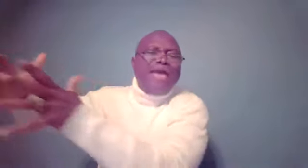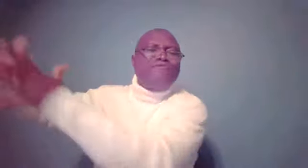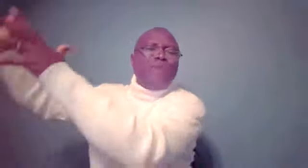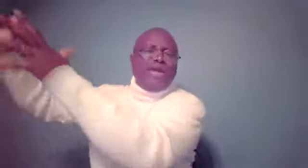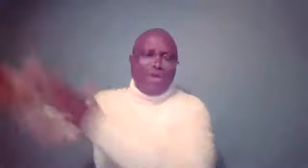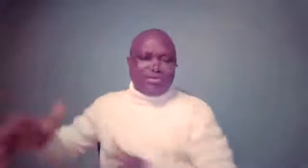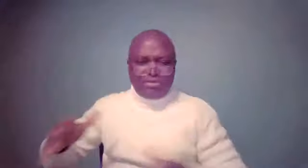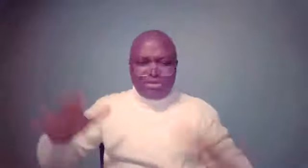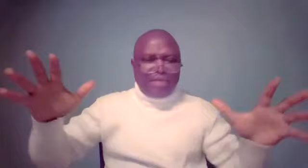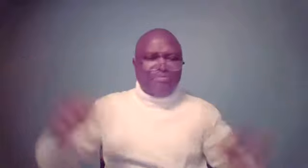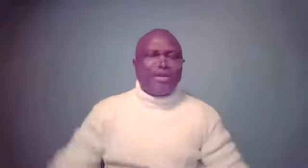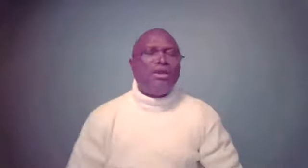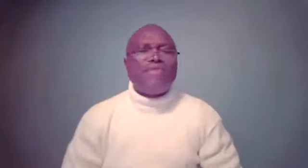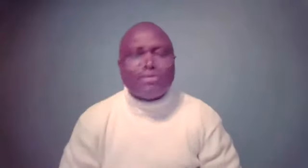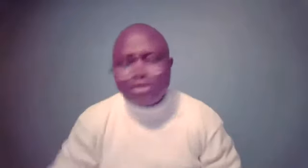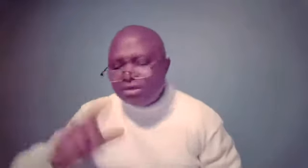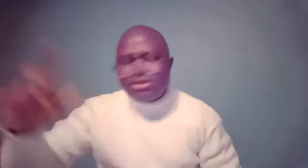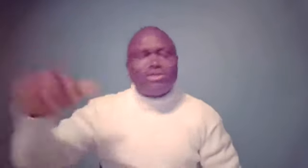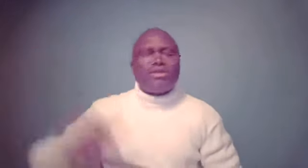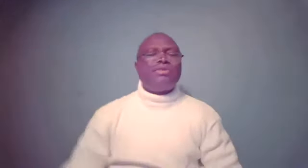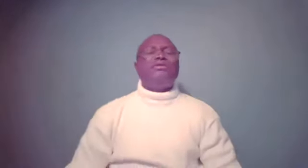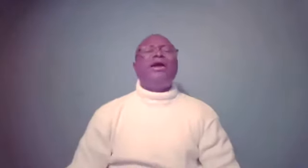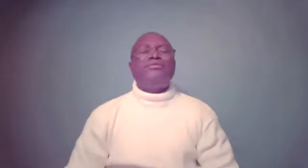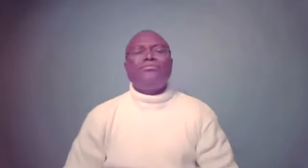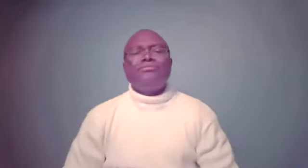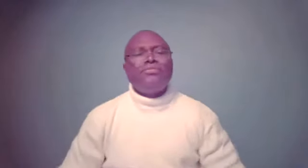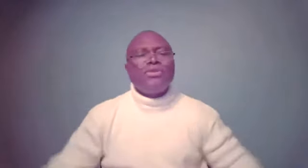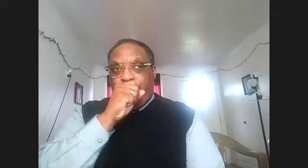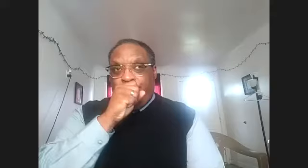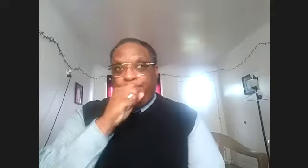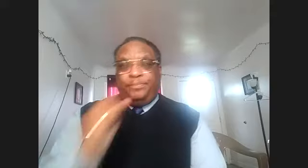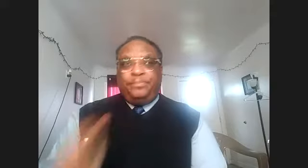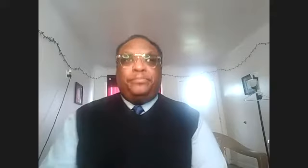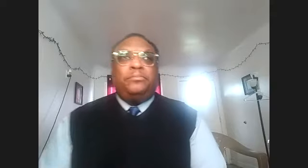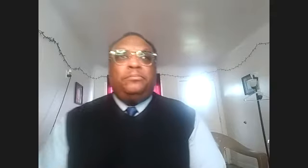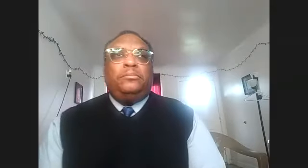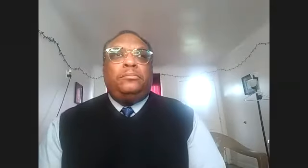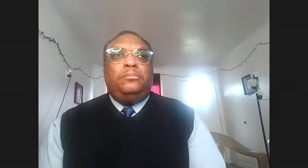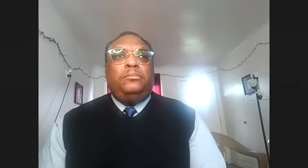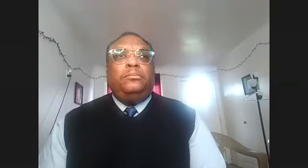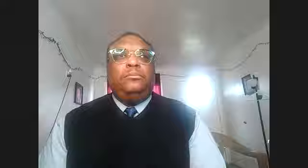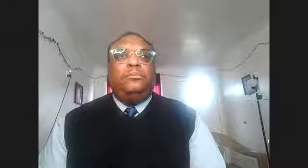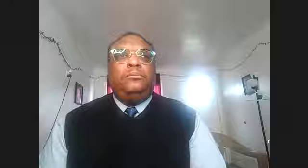everywhere he went. The Bible is very clear on that. Genesis chapter 39. He finds himself in the house of Potiphar.